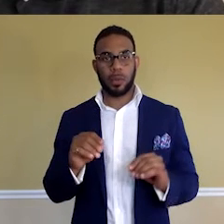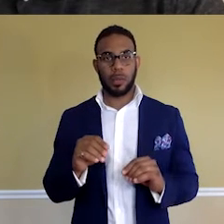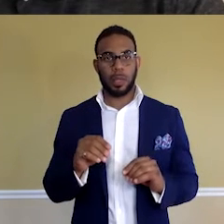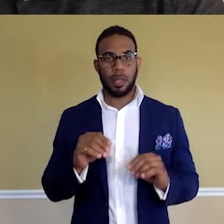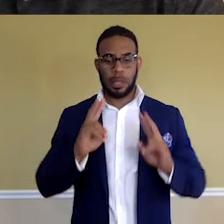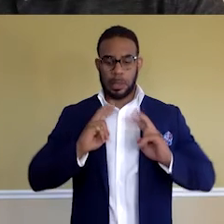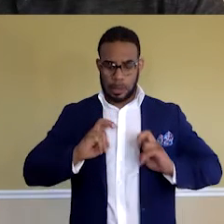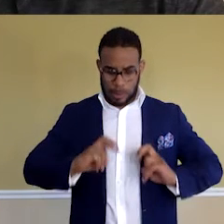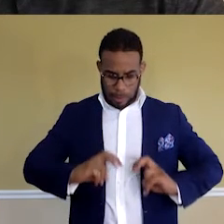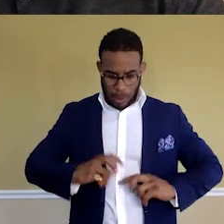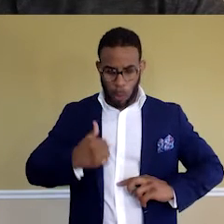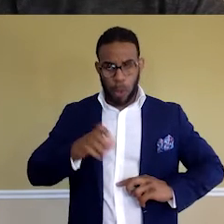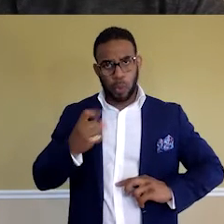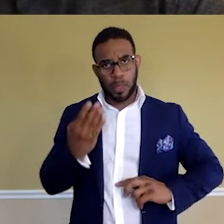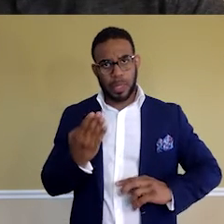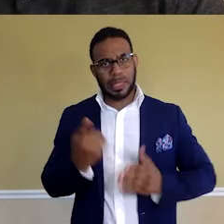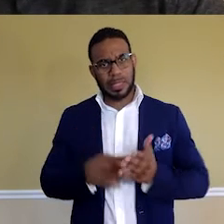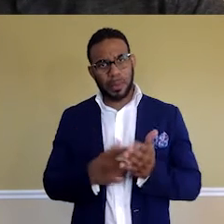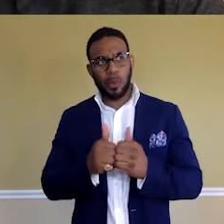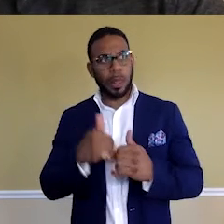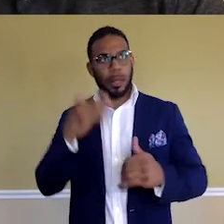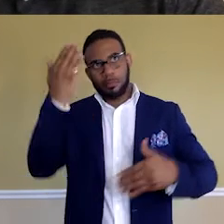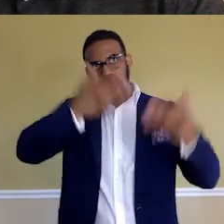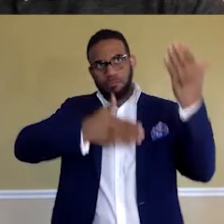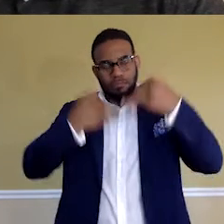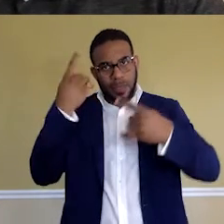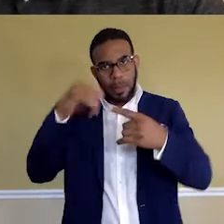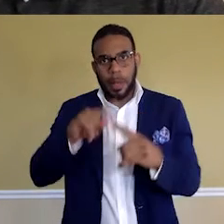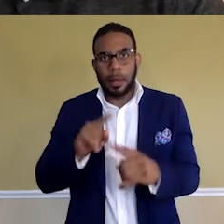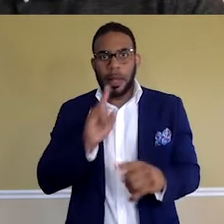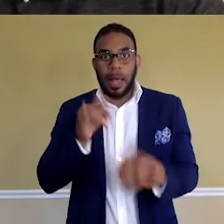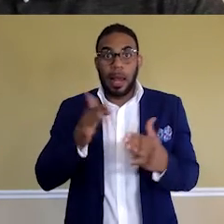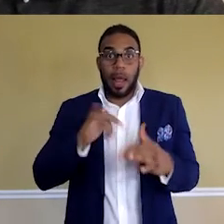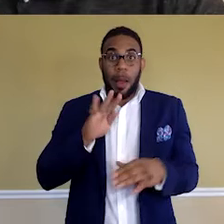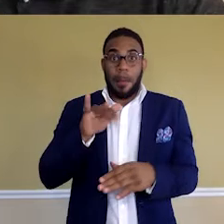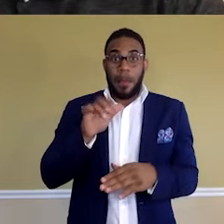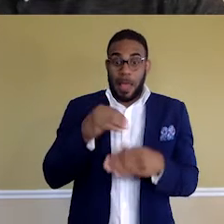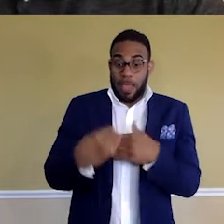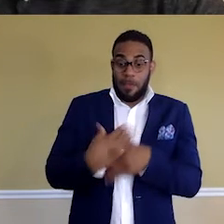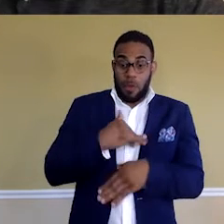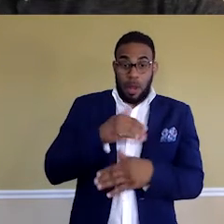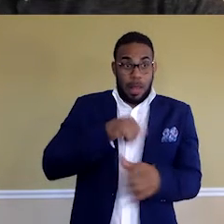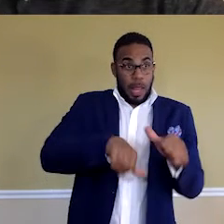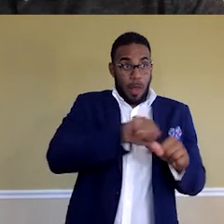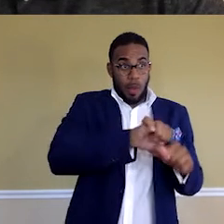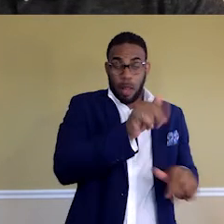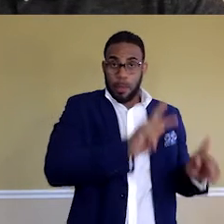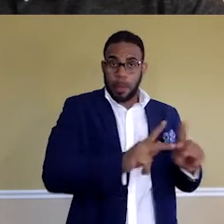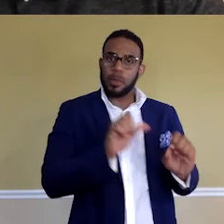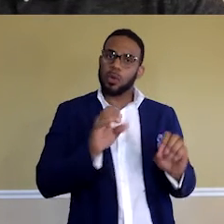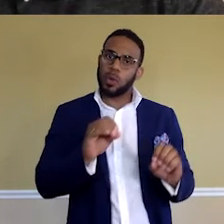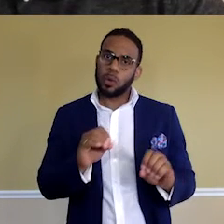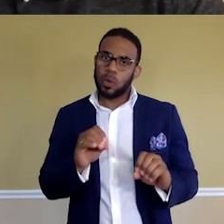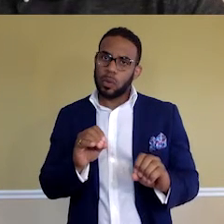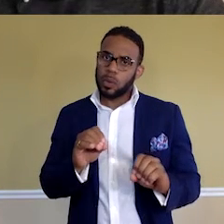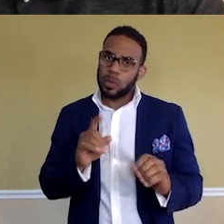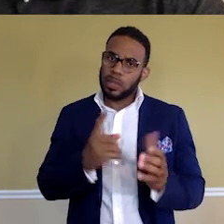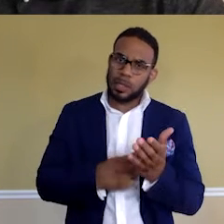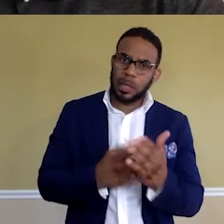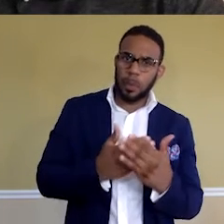sometimes we do things without even thinking about it that like let our bias influence our interactions with people. So, just sometimes before you want to